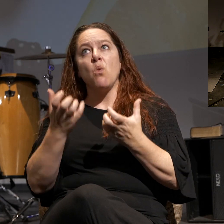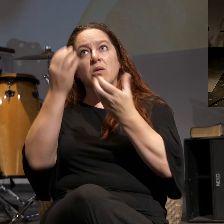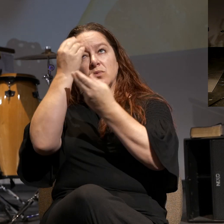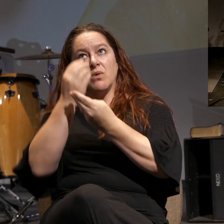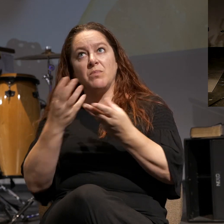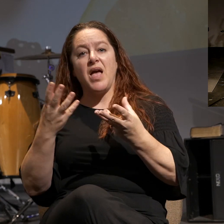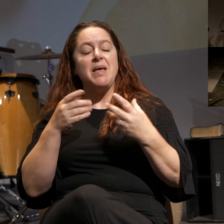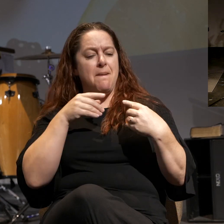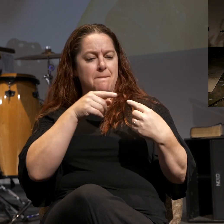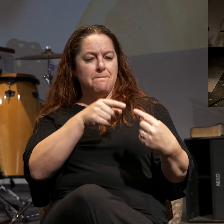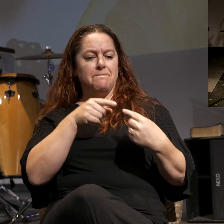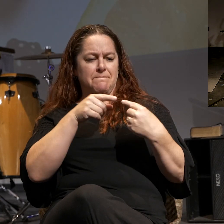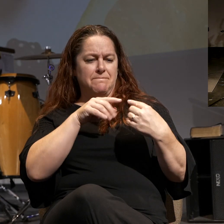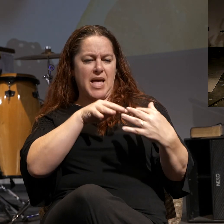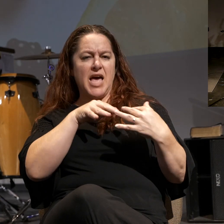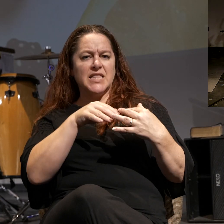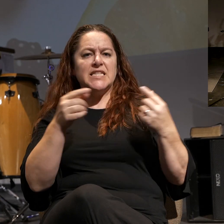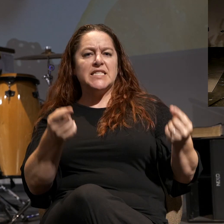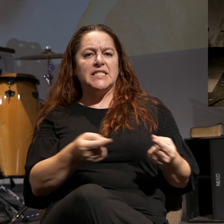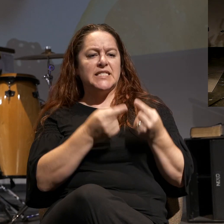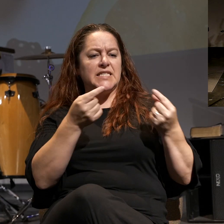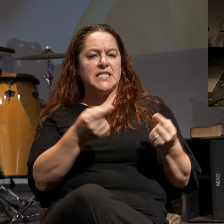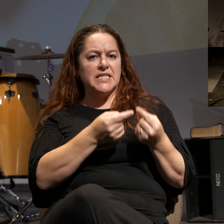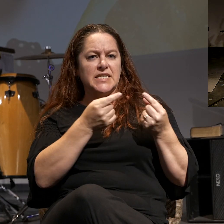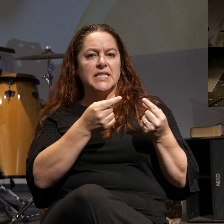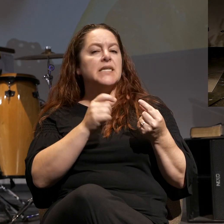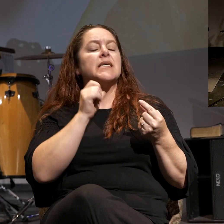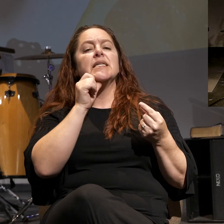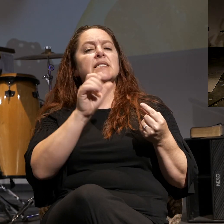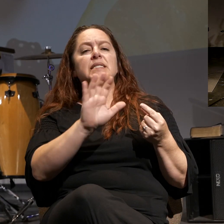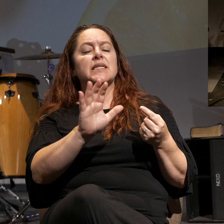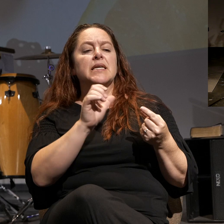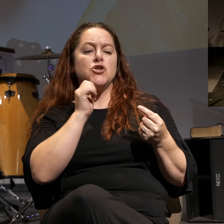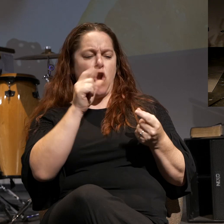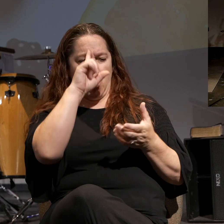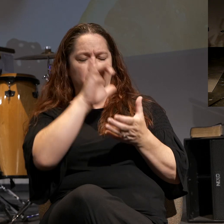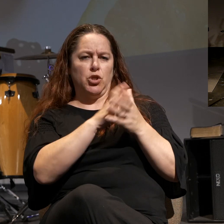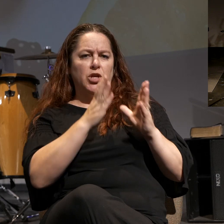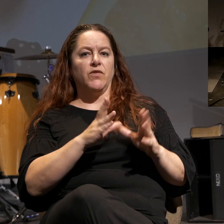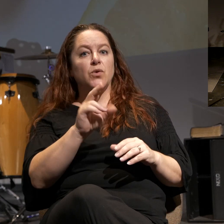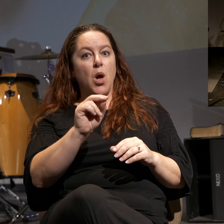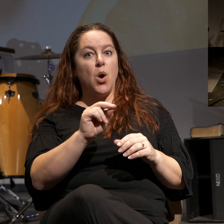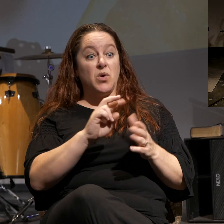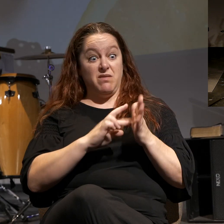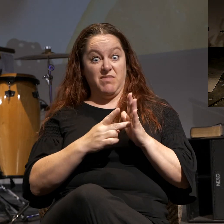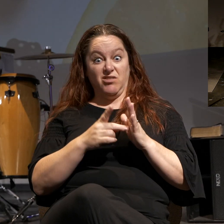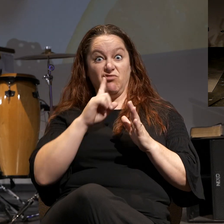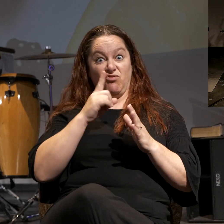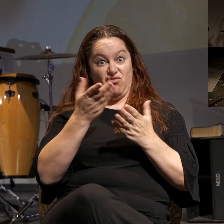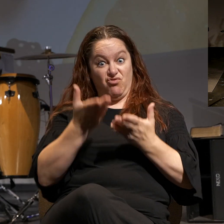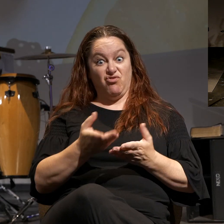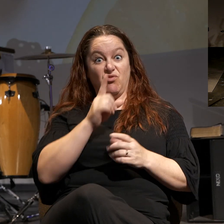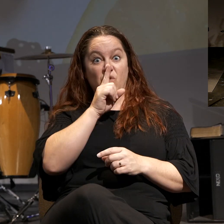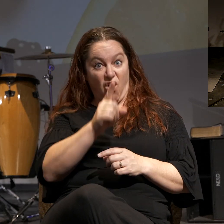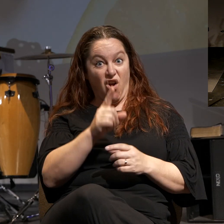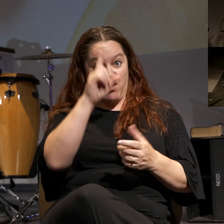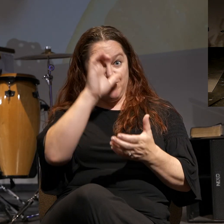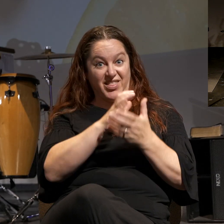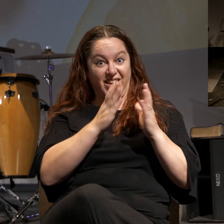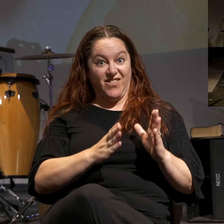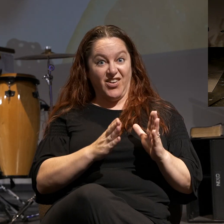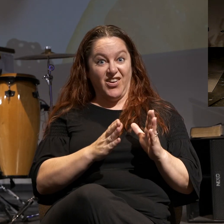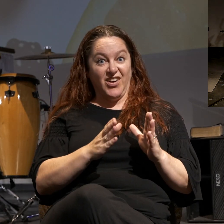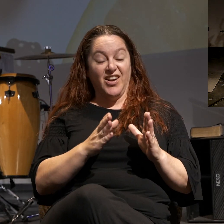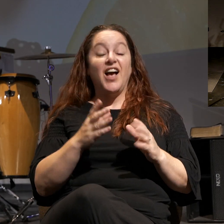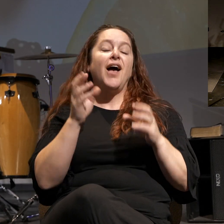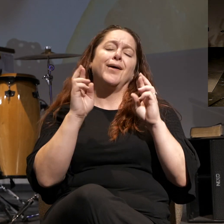Battling sin is not evidence you're not a believer, but evidence that you are a believer. I wish when I put